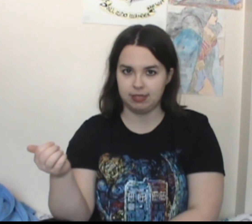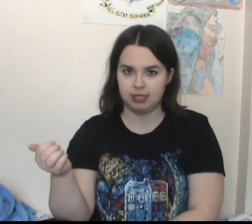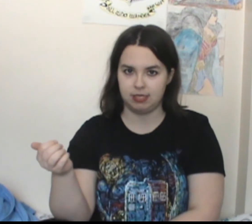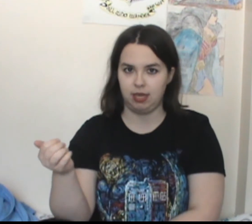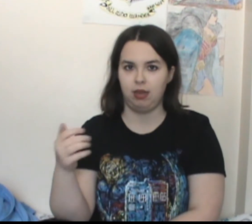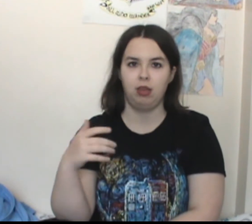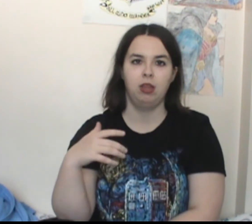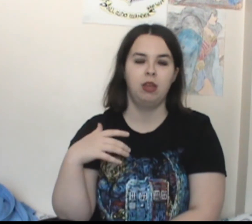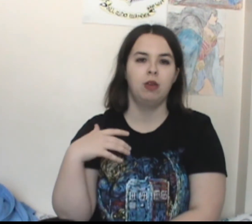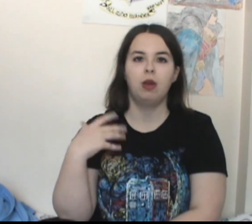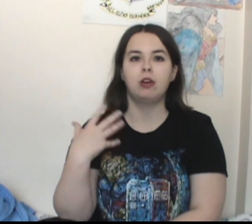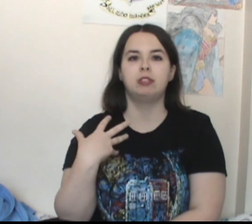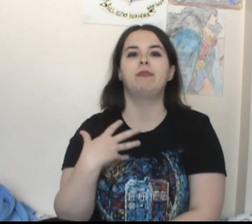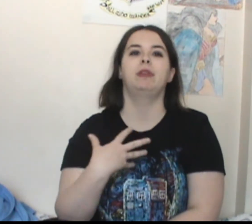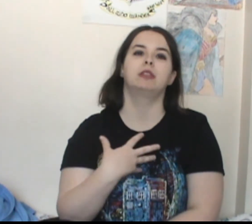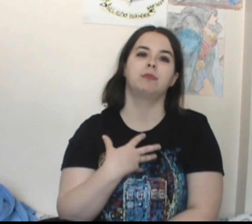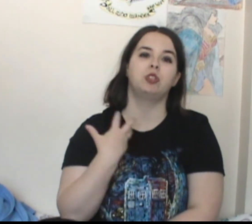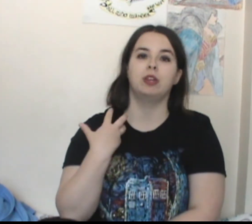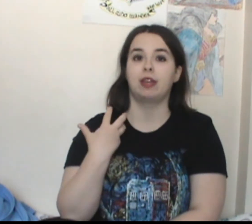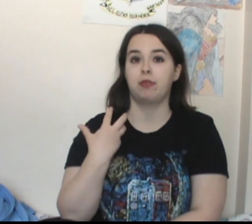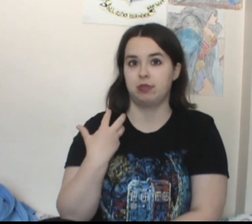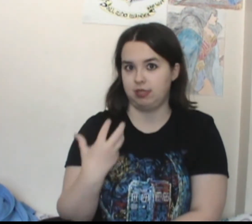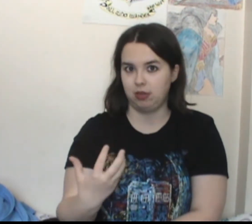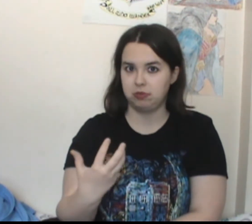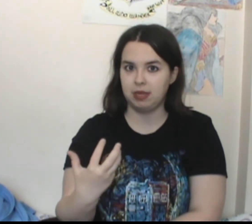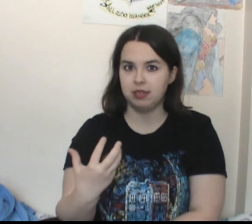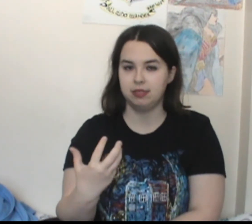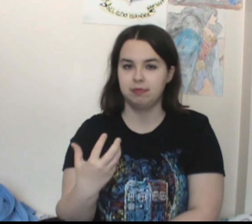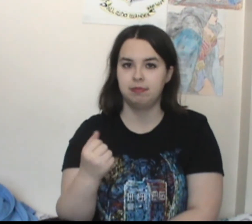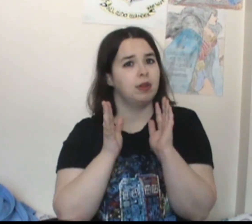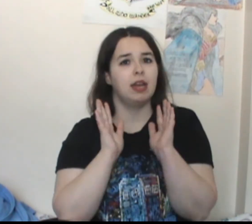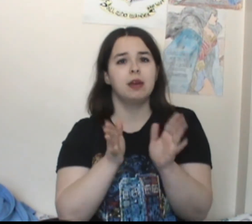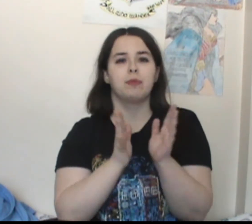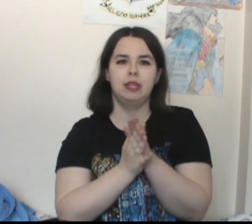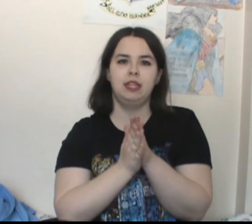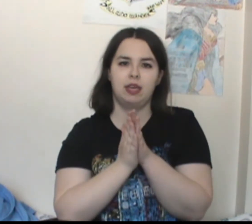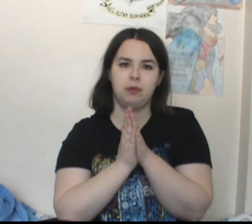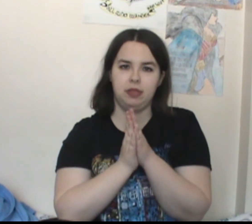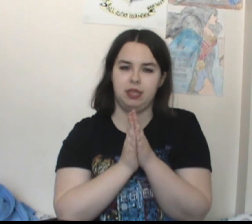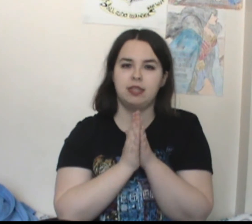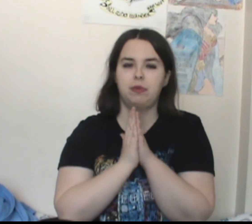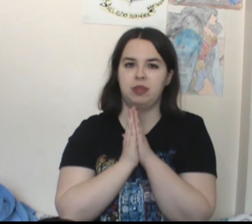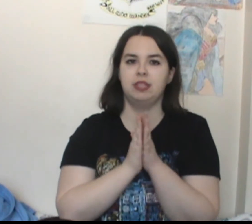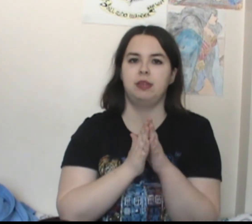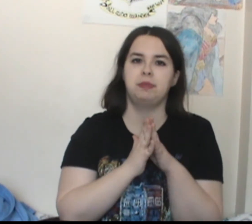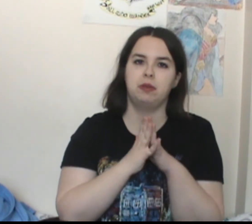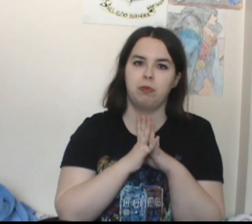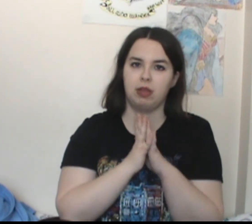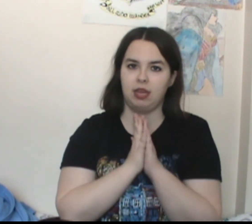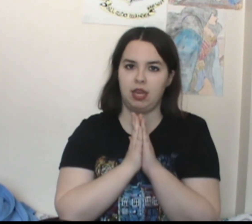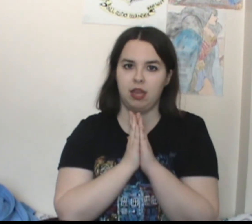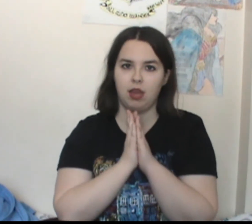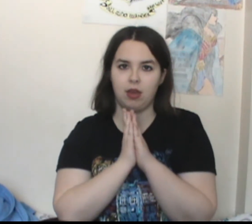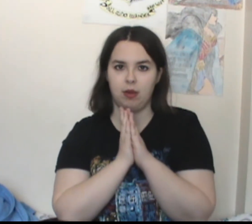And seeing how she feels when she encounters those fears. And I really like what they did with this episode where they, um,